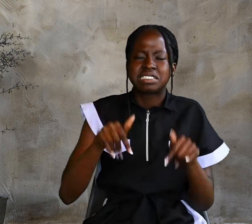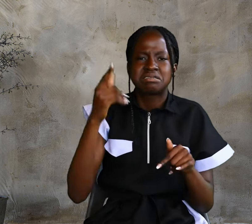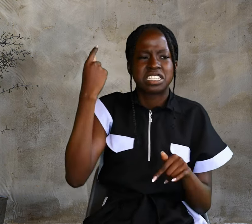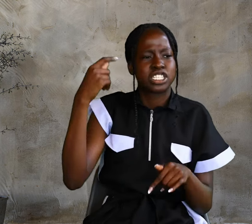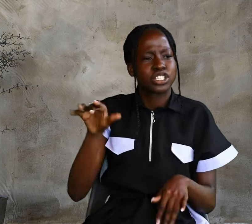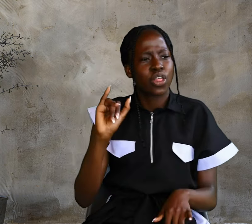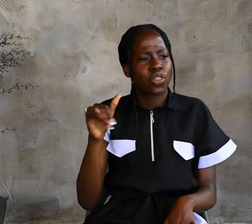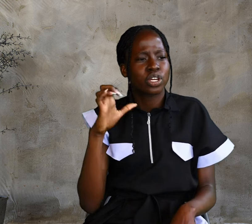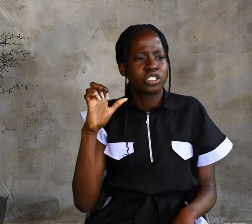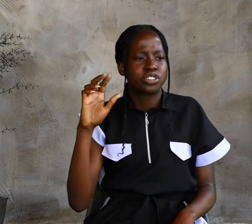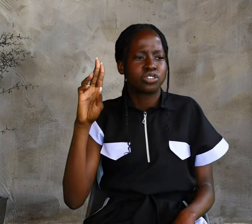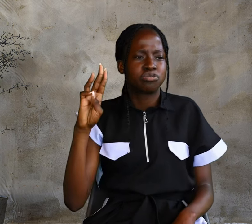At this